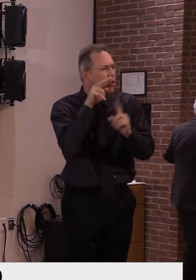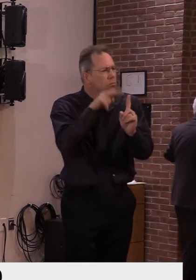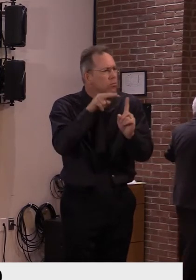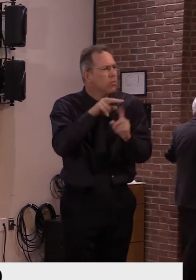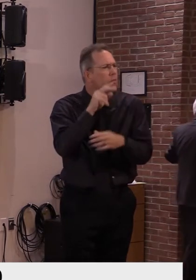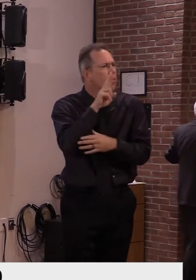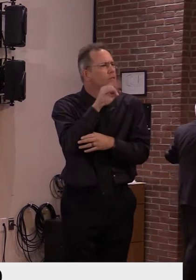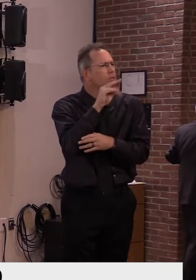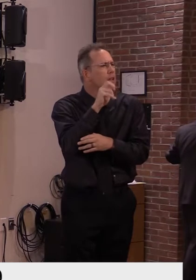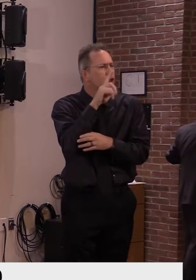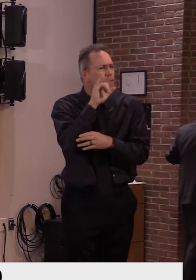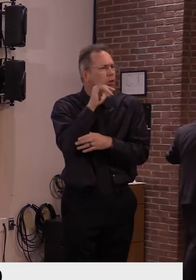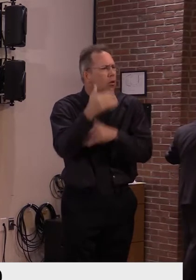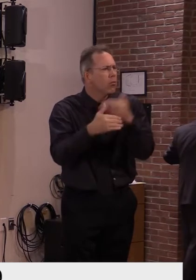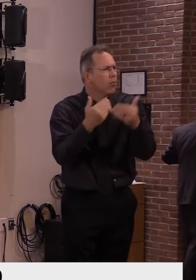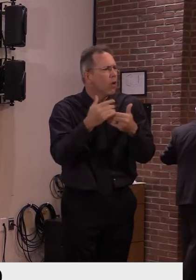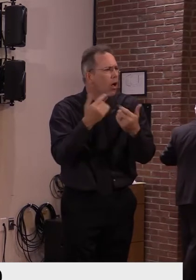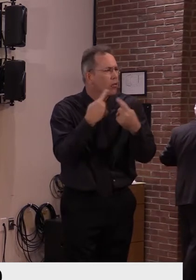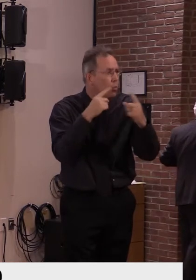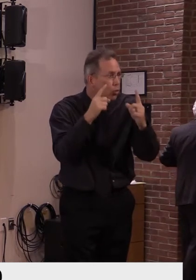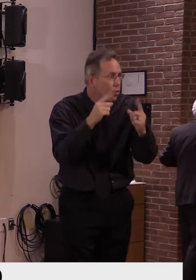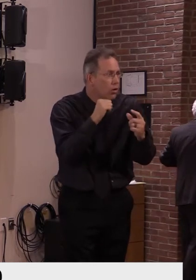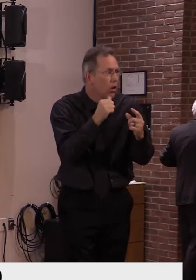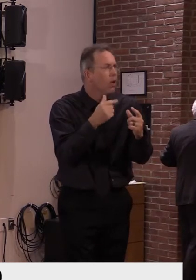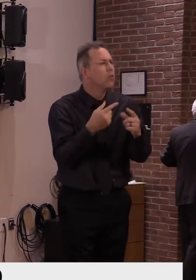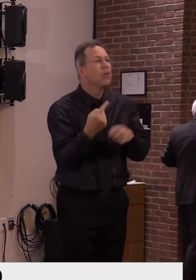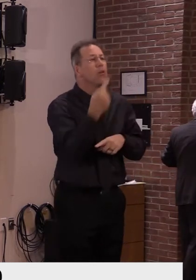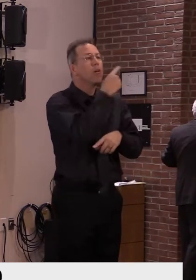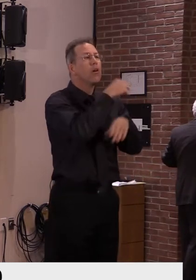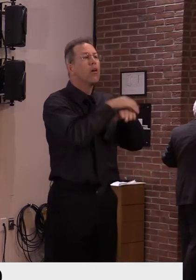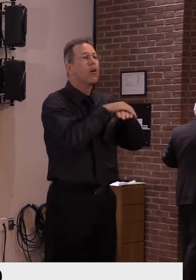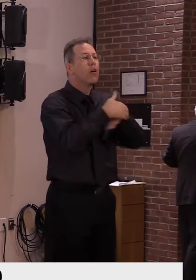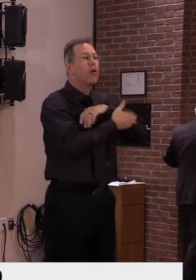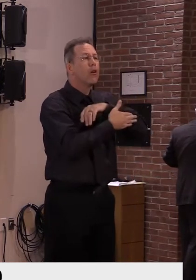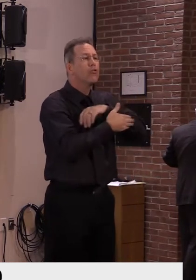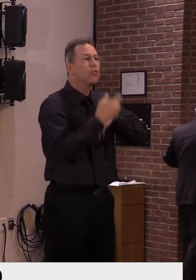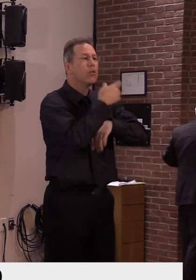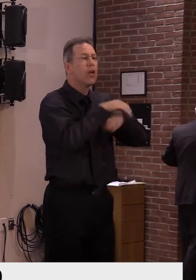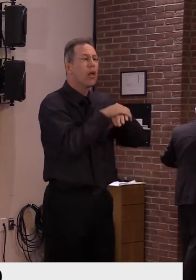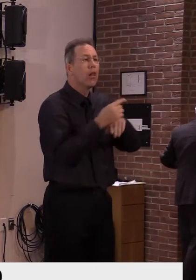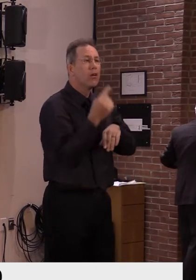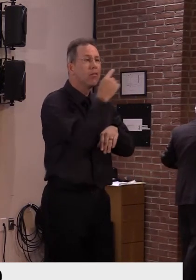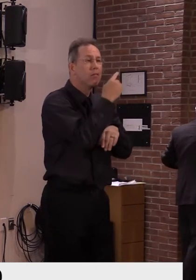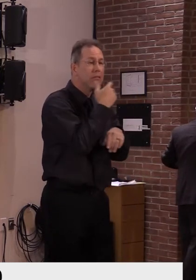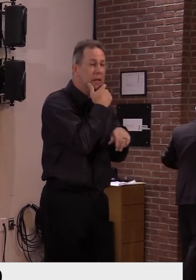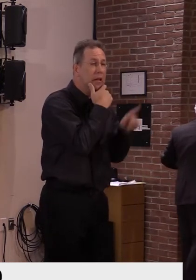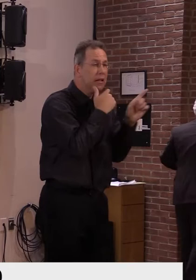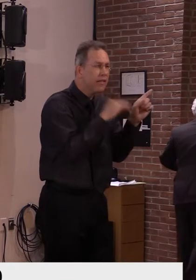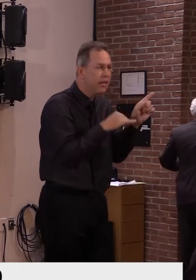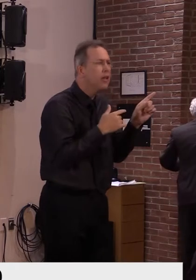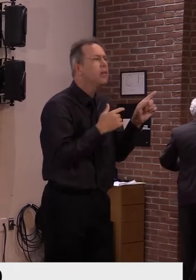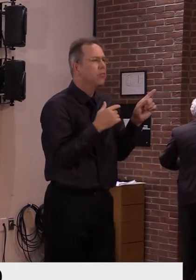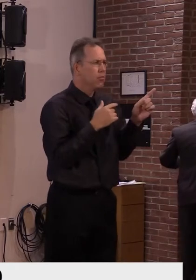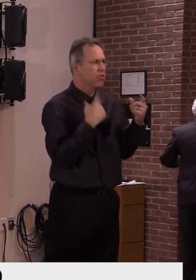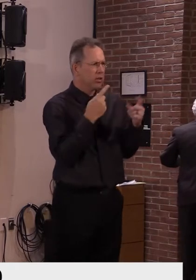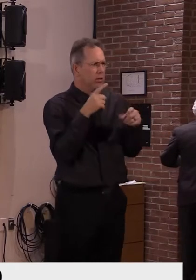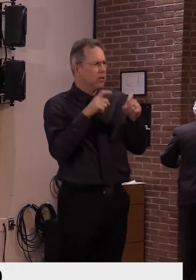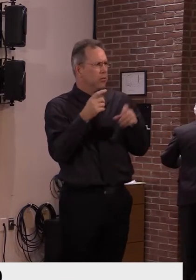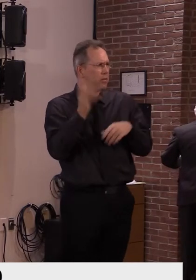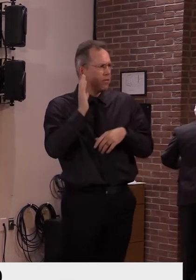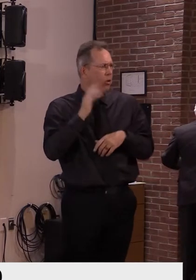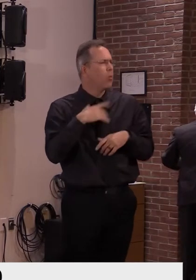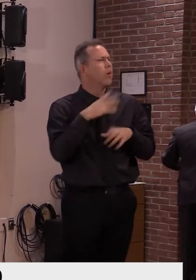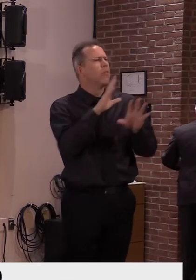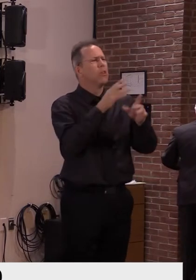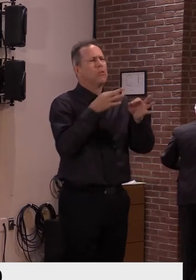vaccine. I want to just spend a second talking about three things, the national context, this vaccine, and a little bit